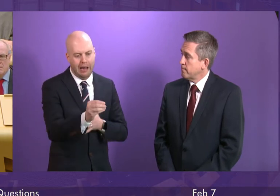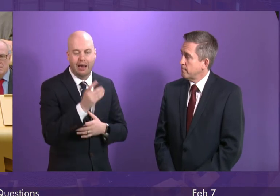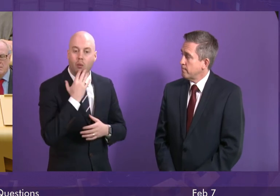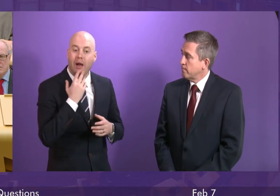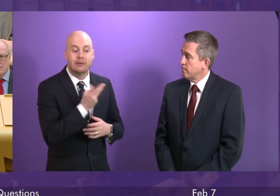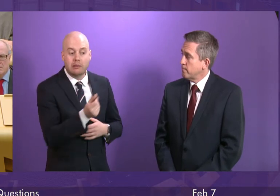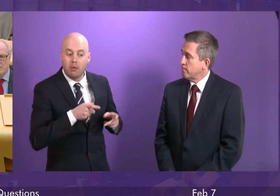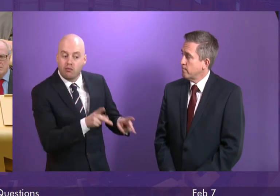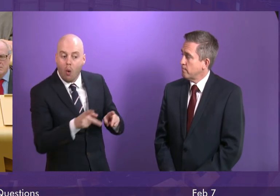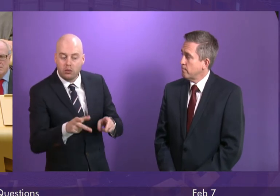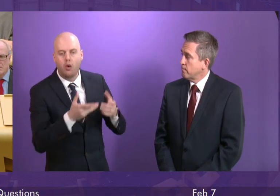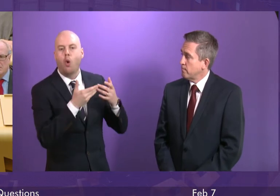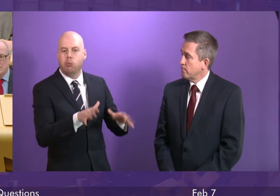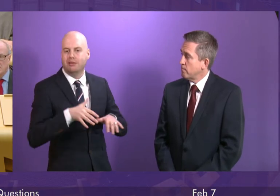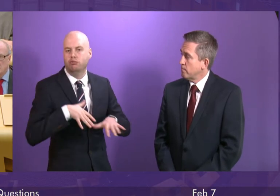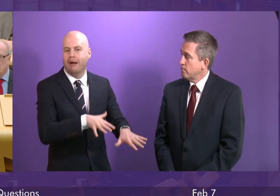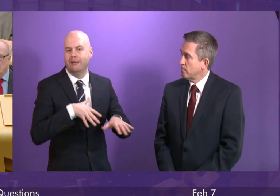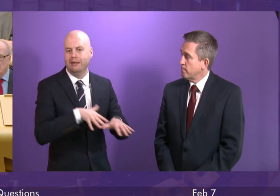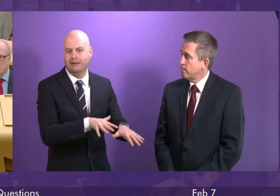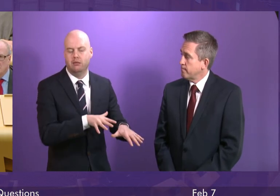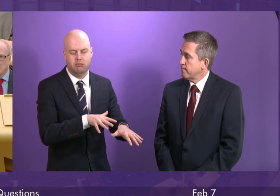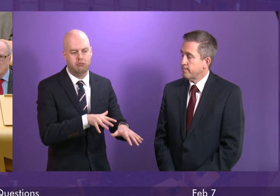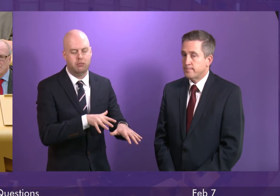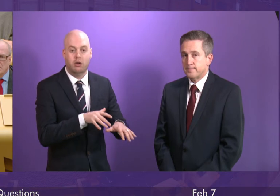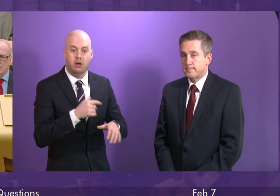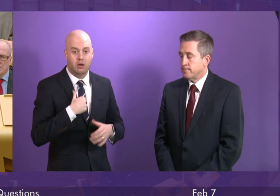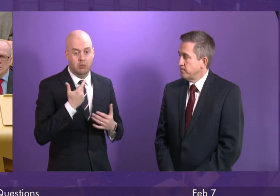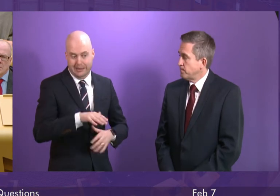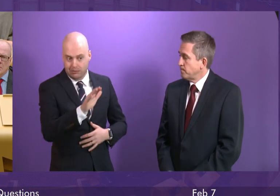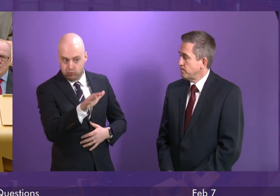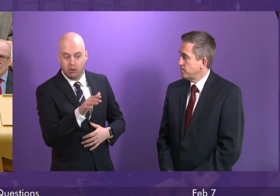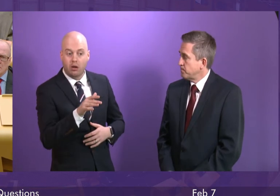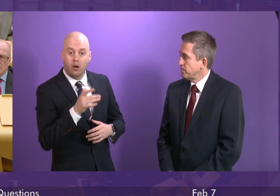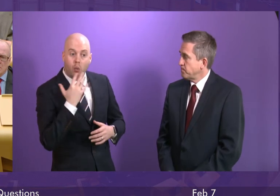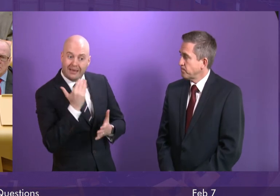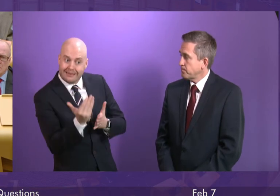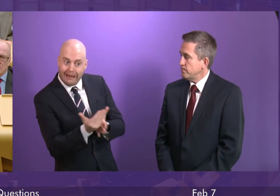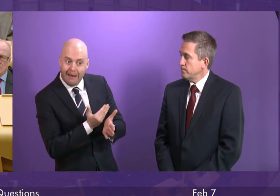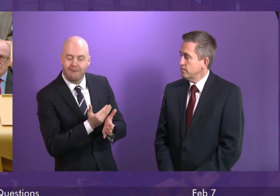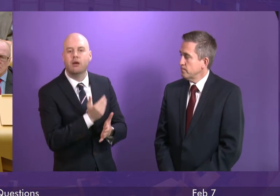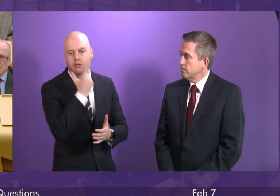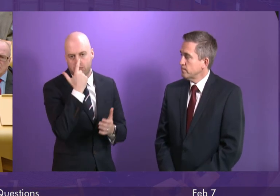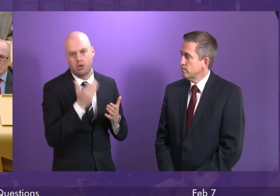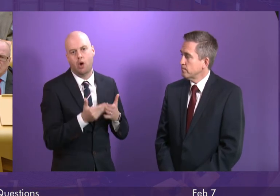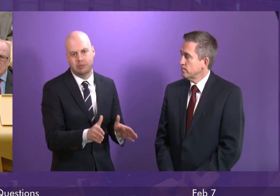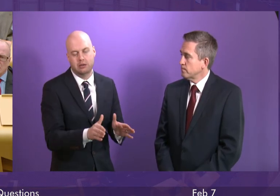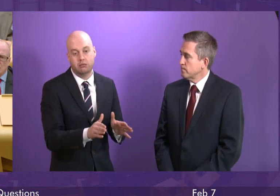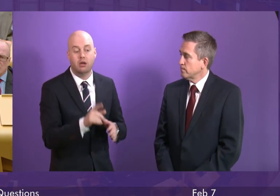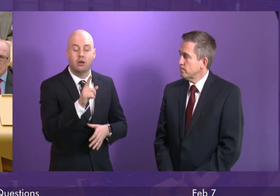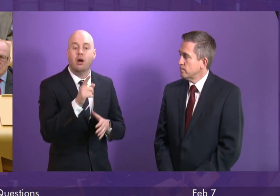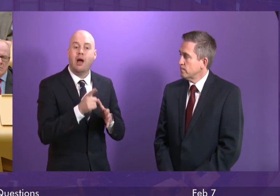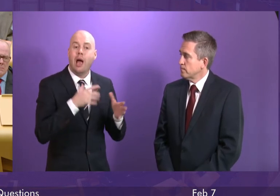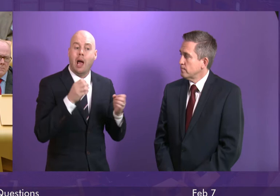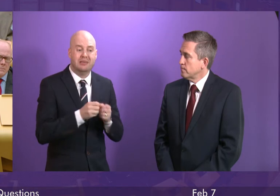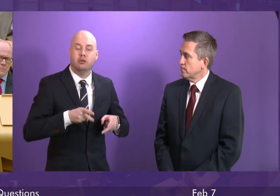this way, they are incentivised to open the road at the earliest opportunity that it is safe to do so. Aberdeen Roads Limited still has work to do in